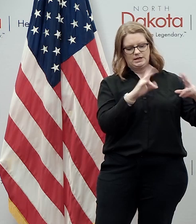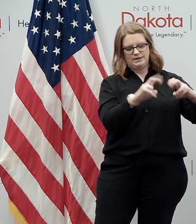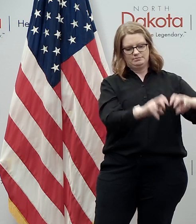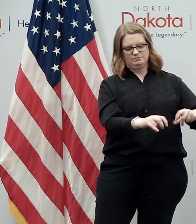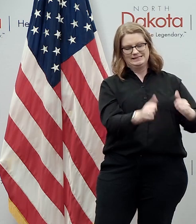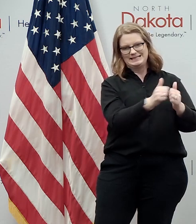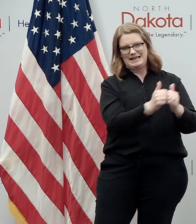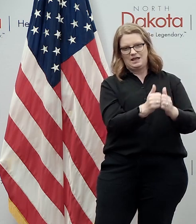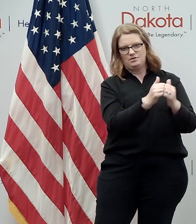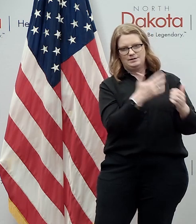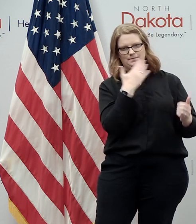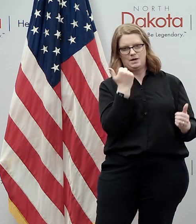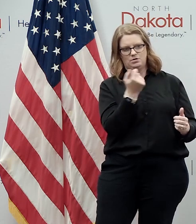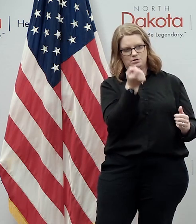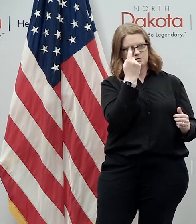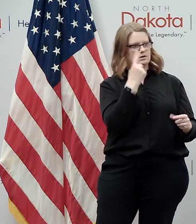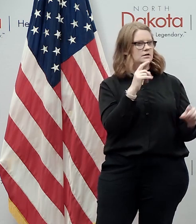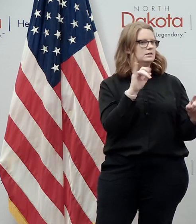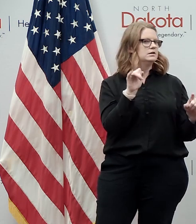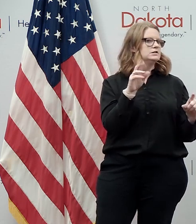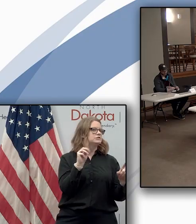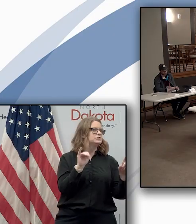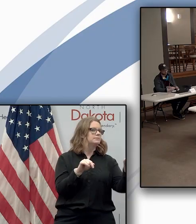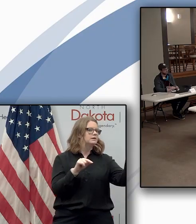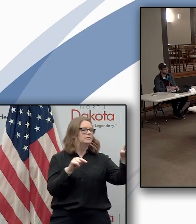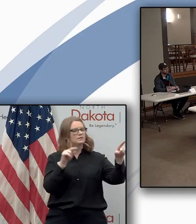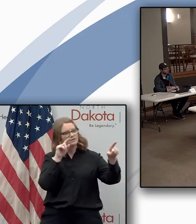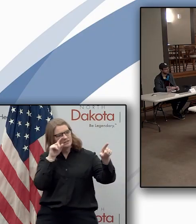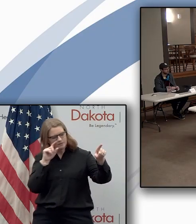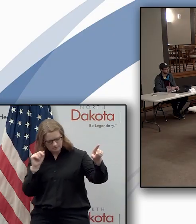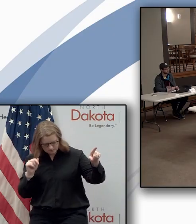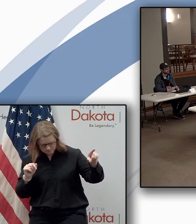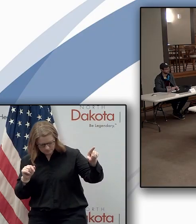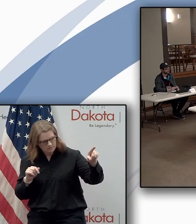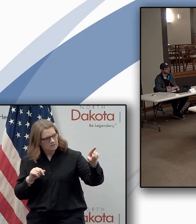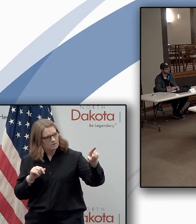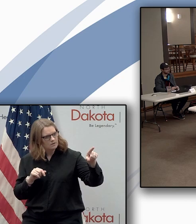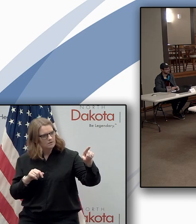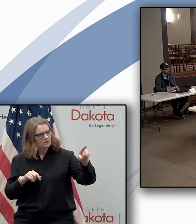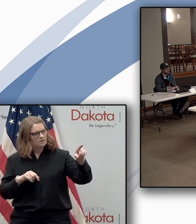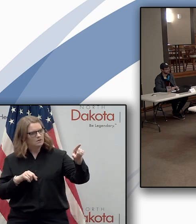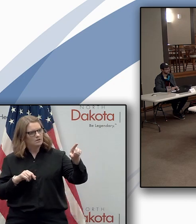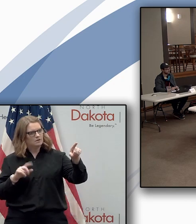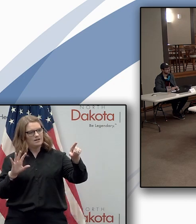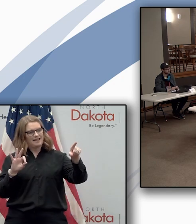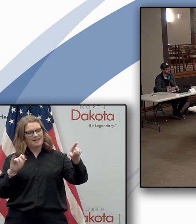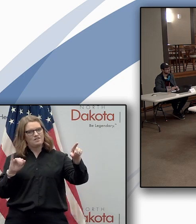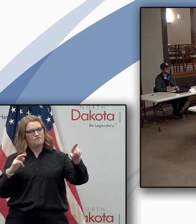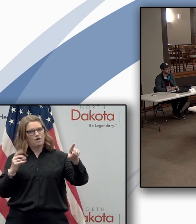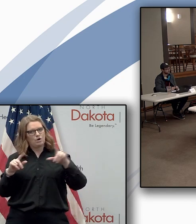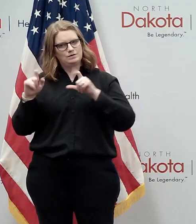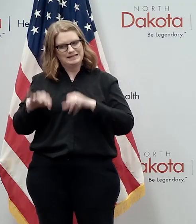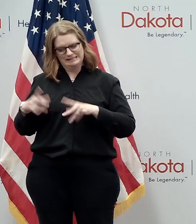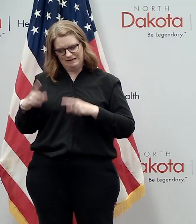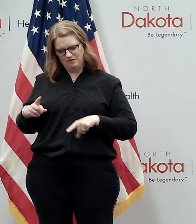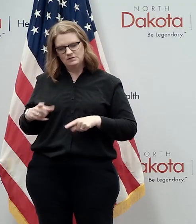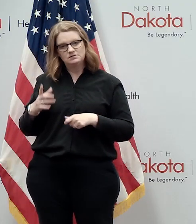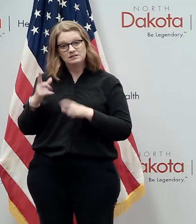jeremy i'm wondering how many tests will be available at fargo testing events per day but